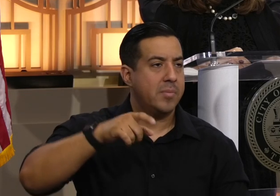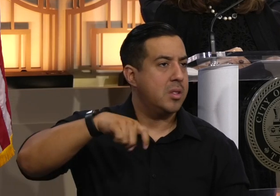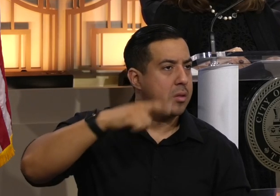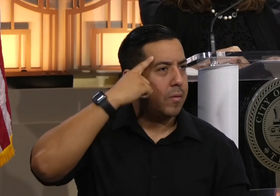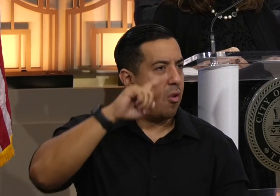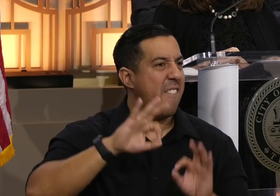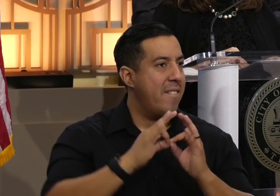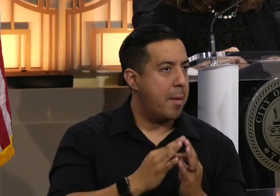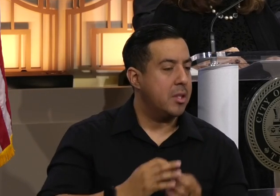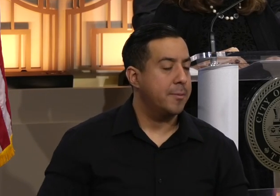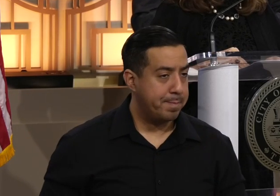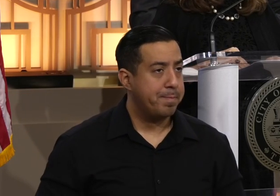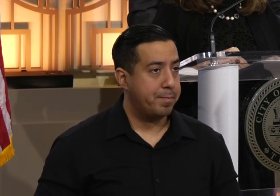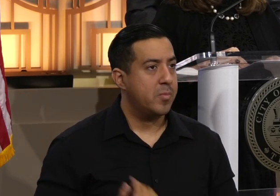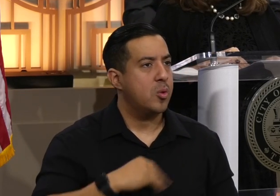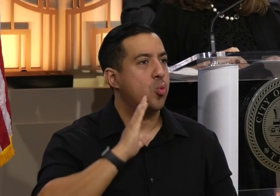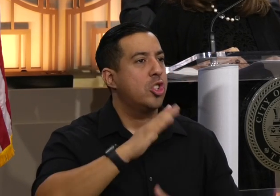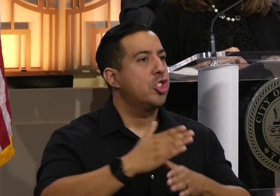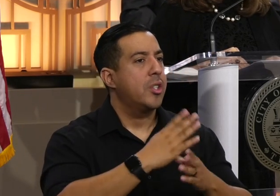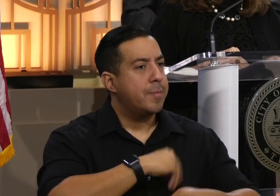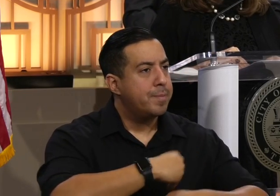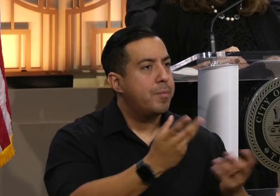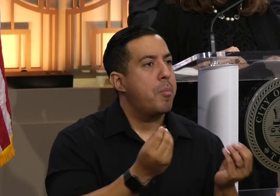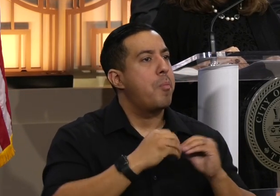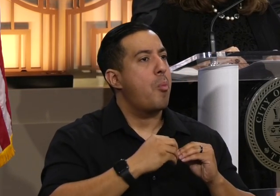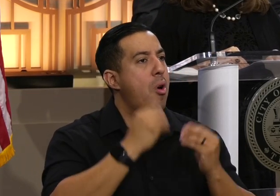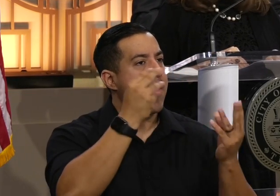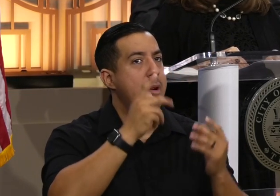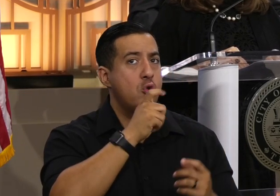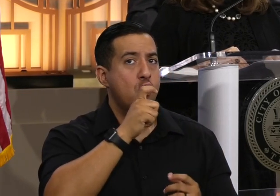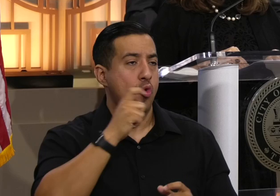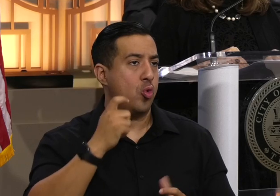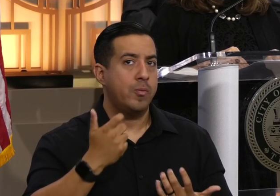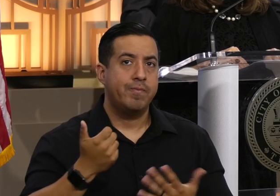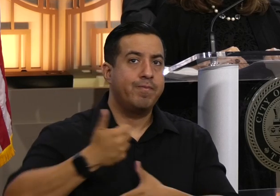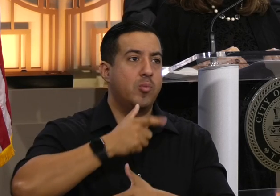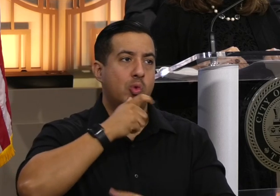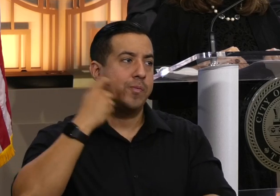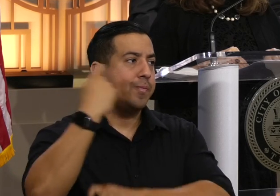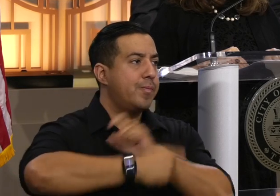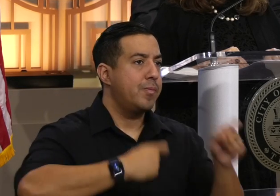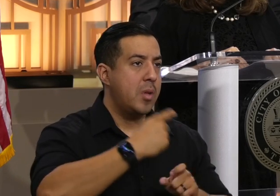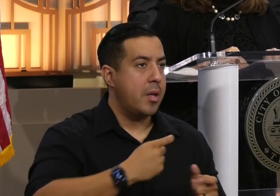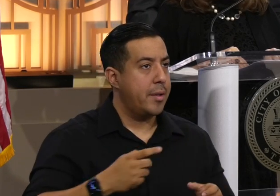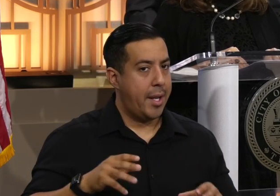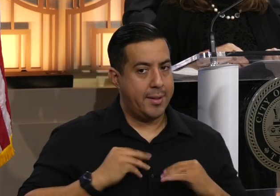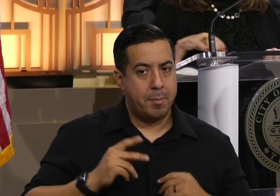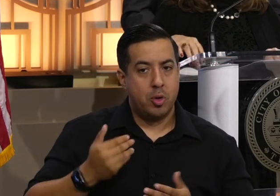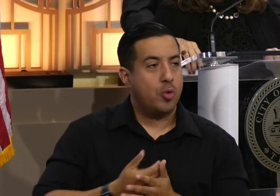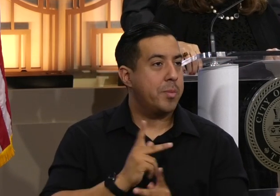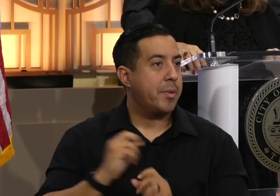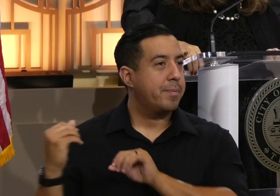families. We'll share more information about other generous donors who stepped up to welcome these newcomers into our community.